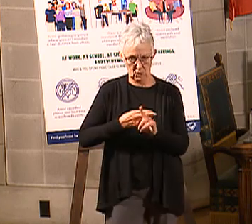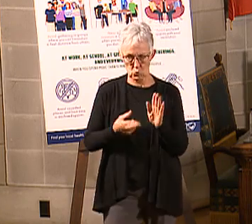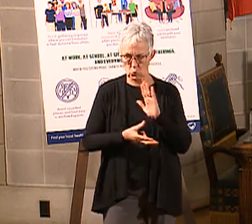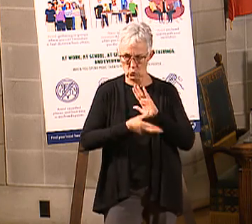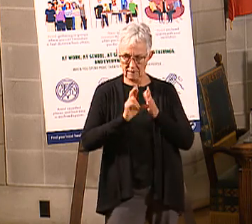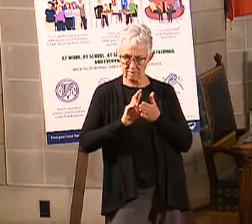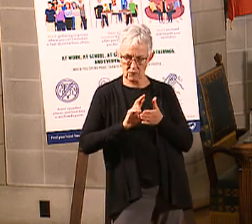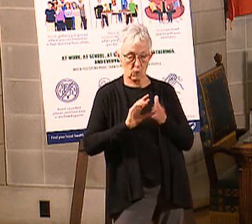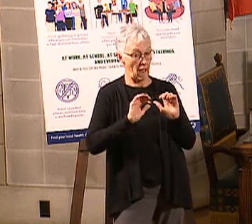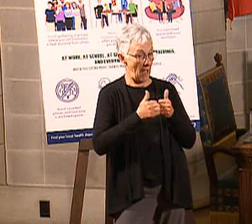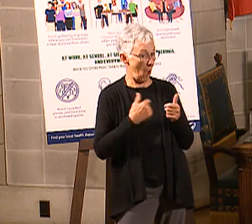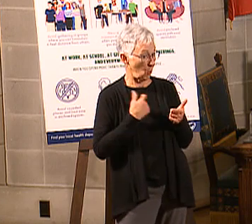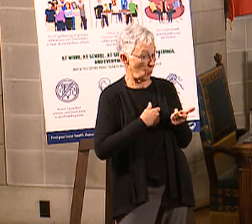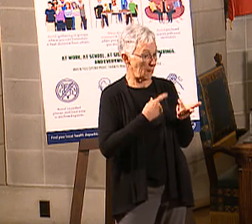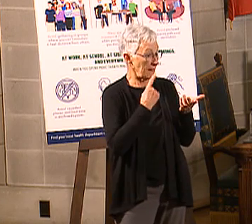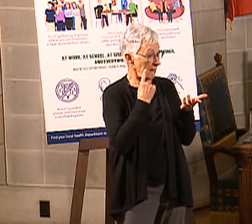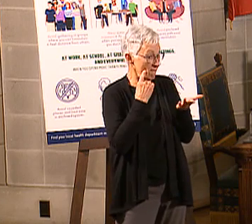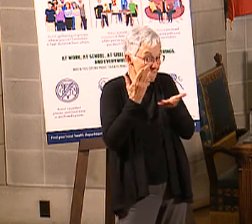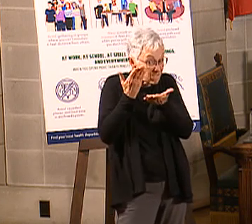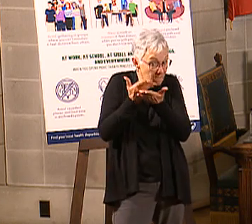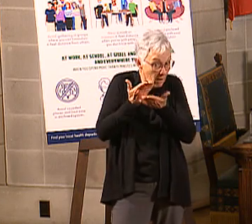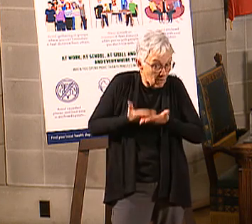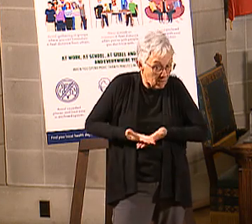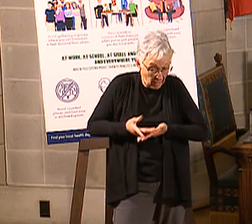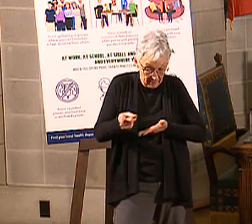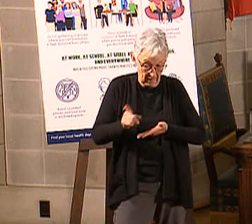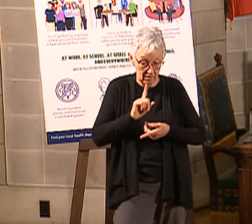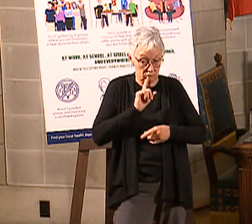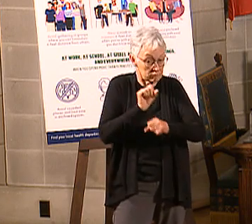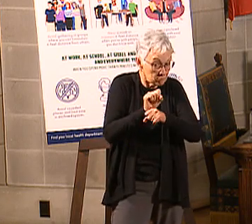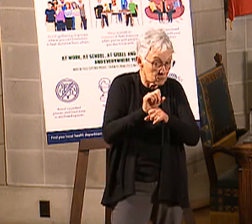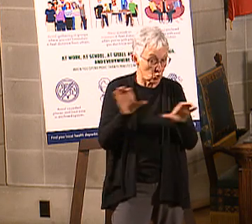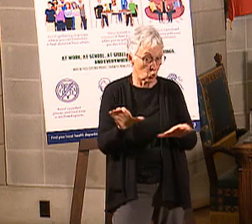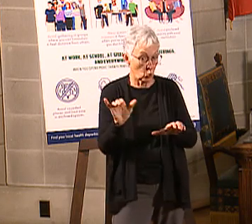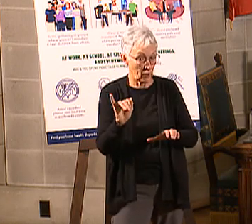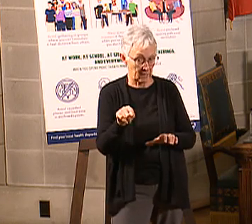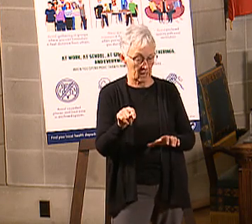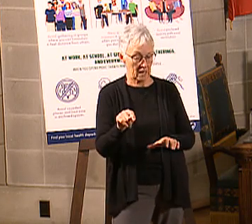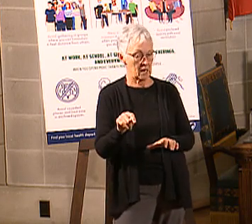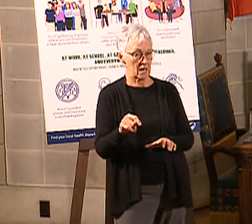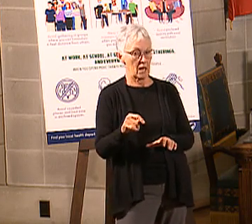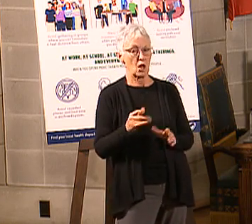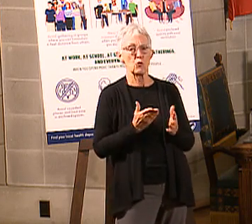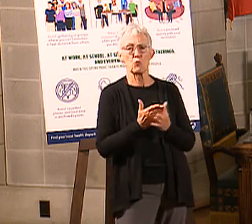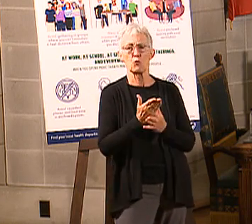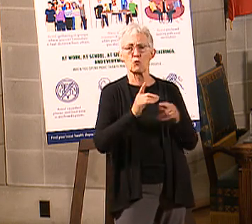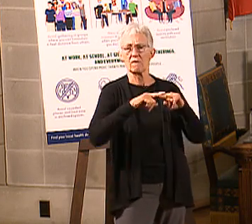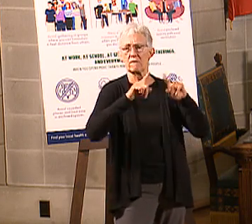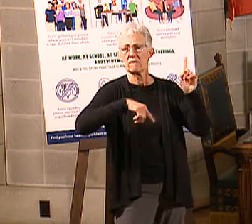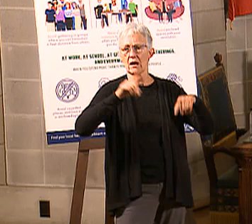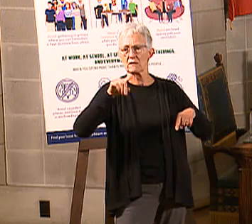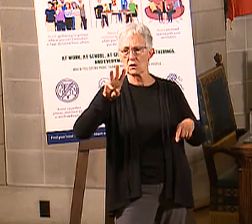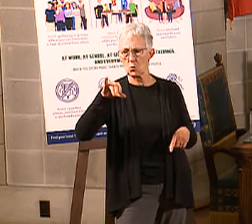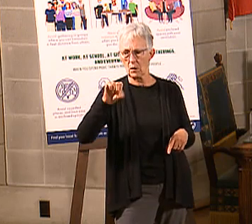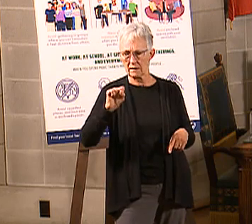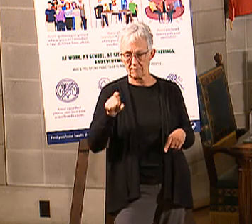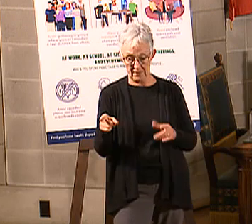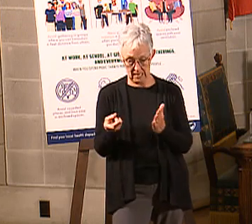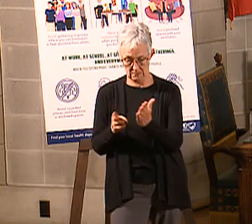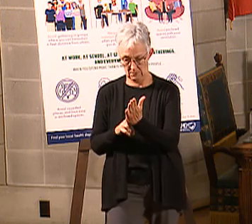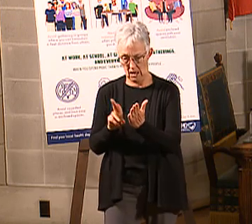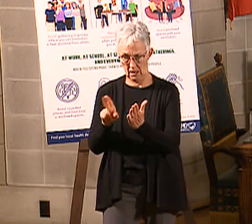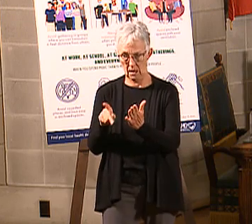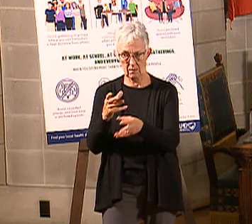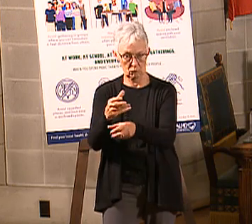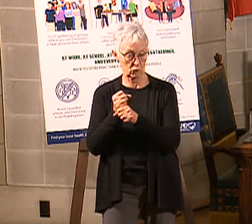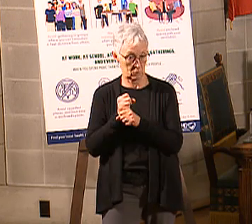it? Through a variety of sources. So, for example, if an individual, when they sign up for and receive Medicaid, they agree as